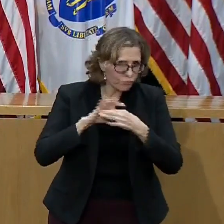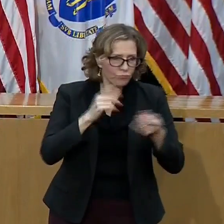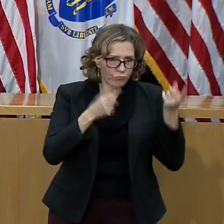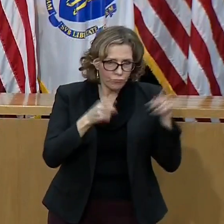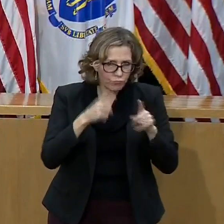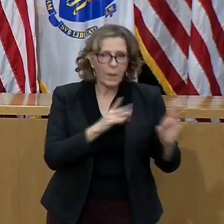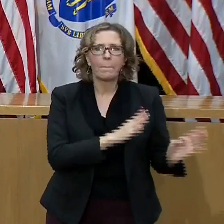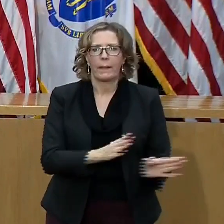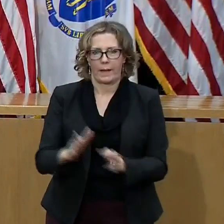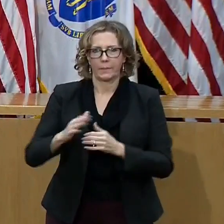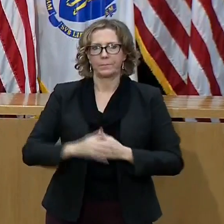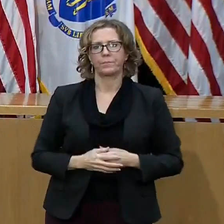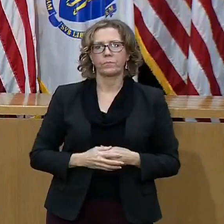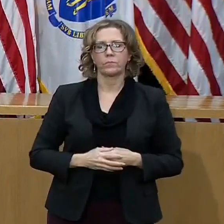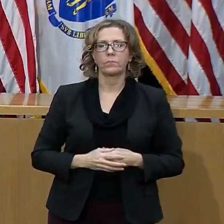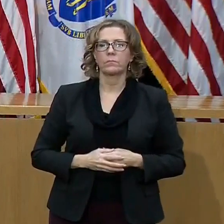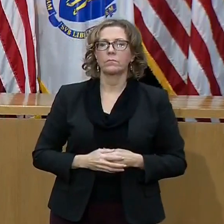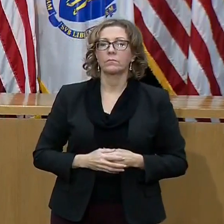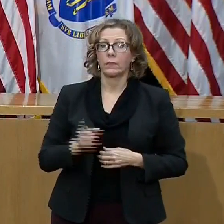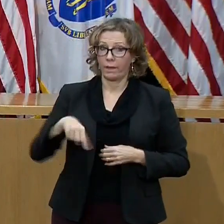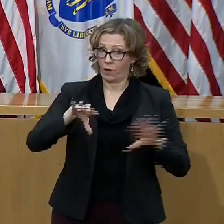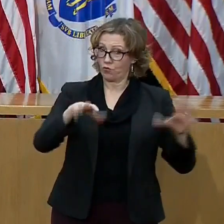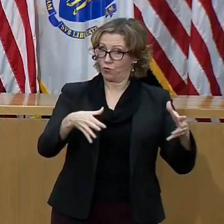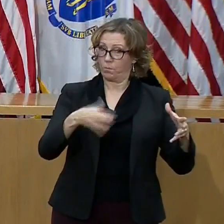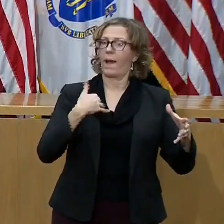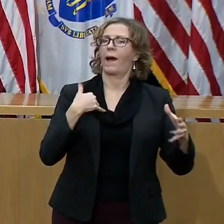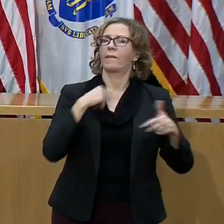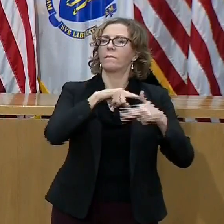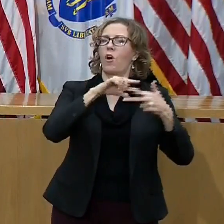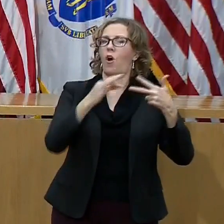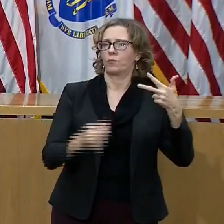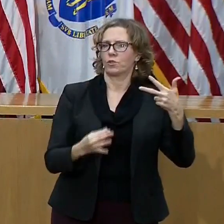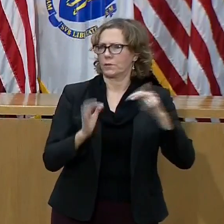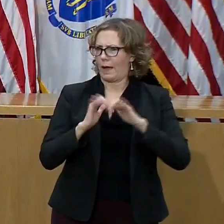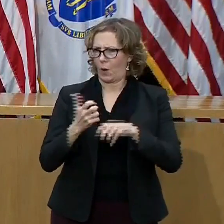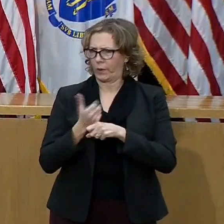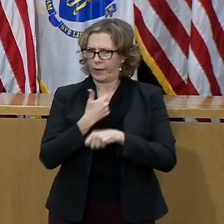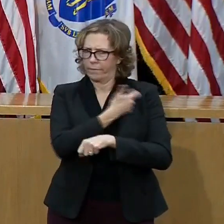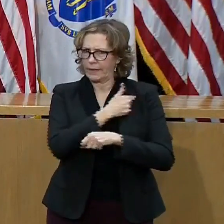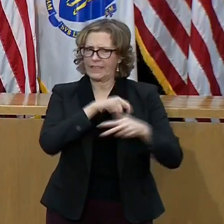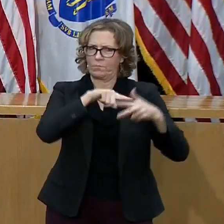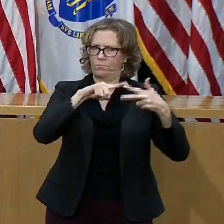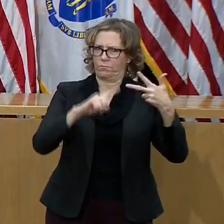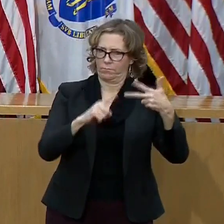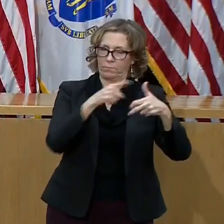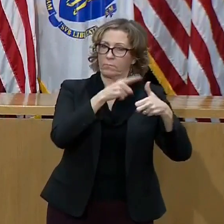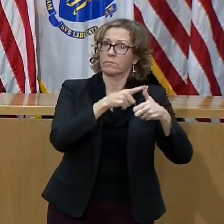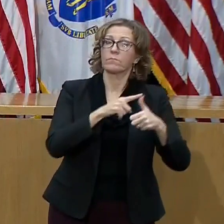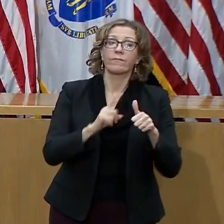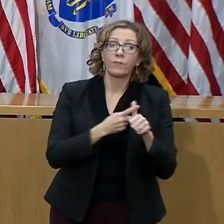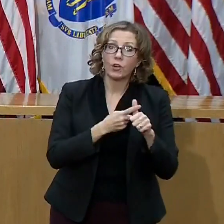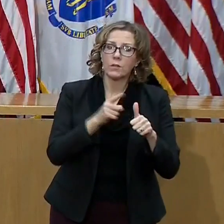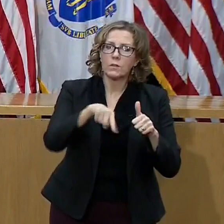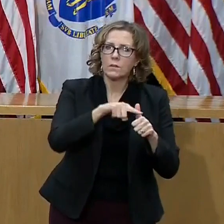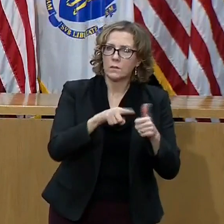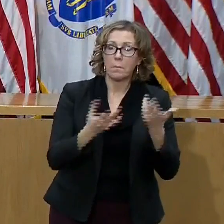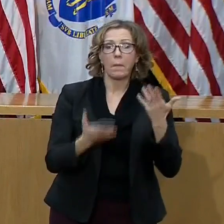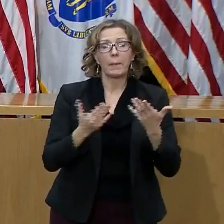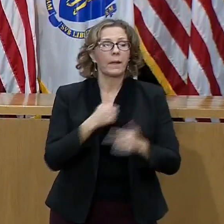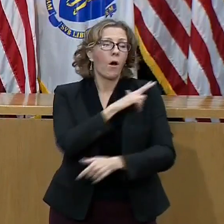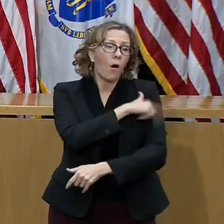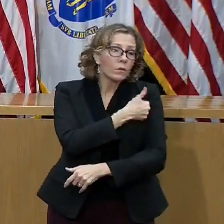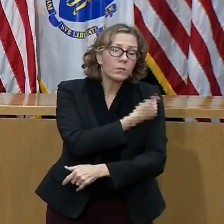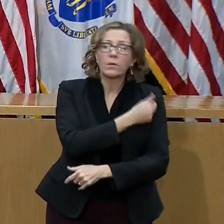three options to get a vaccine. First, qualifying departments can request vaccines to be administered on site.